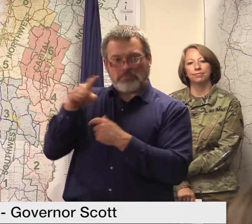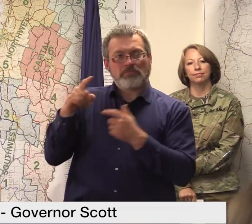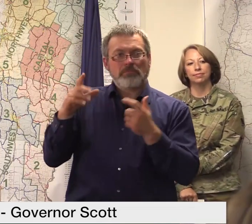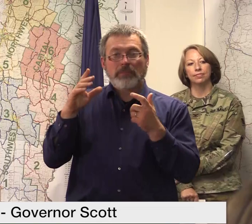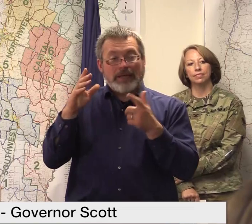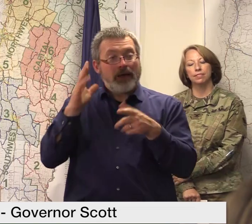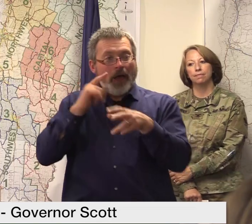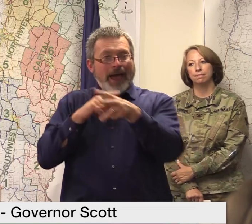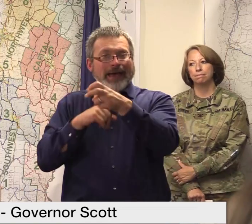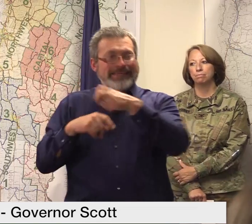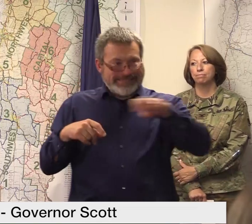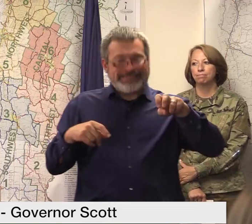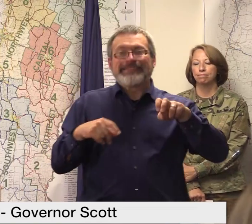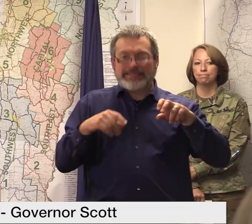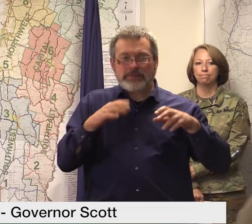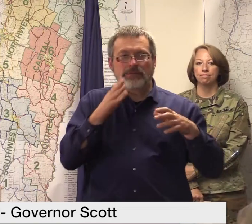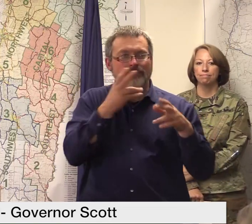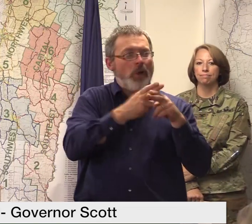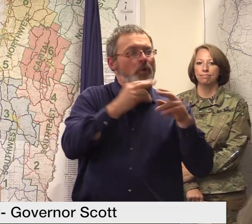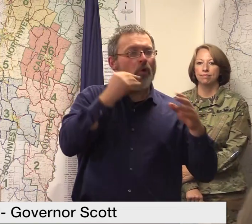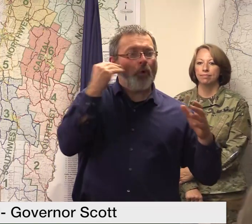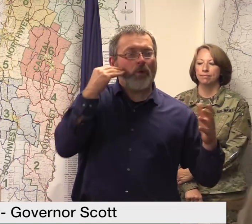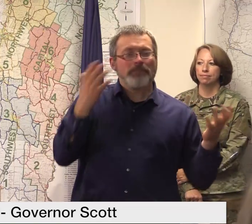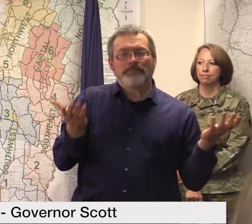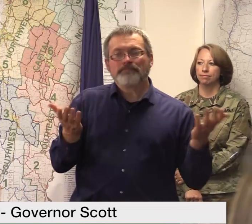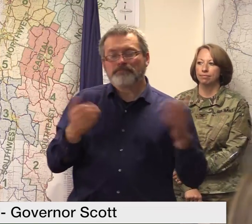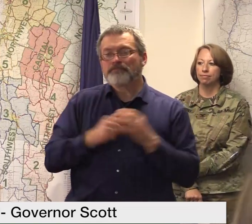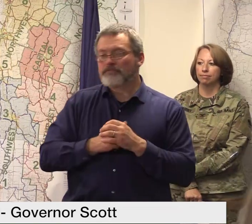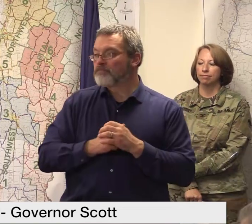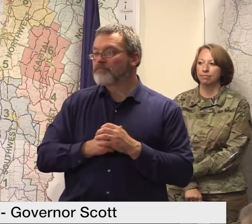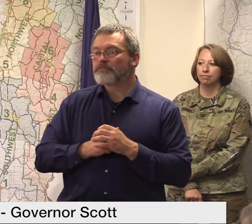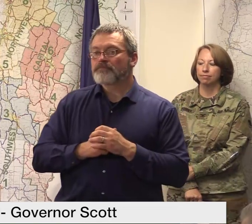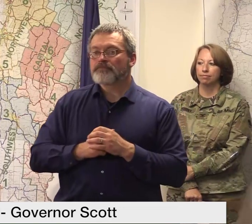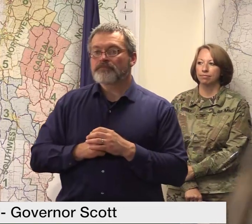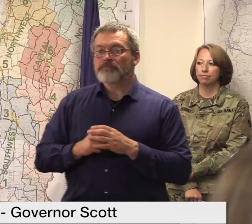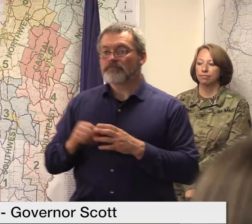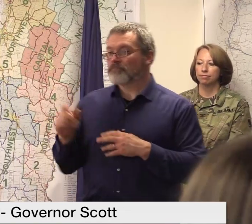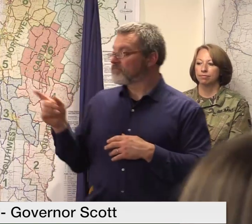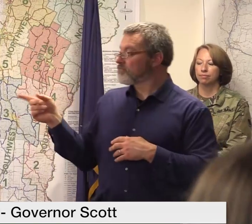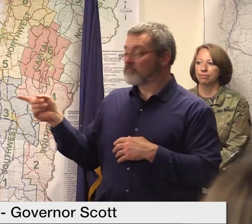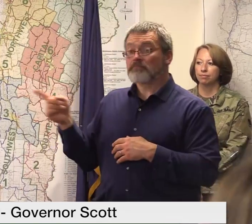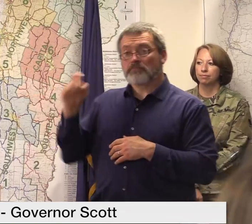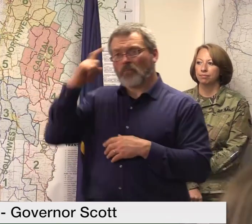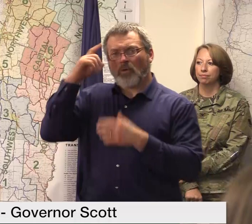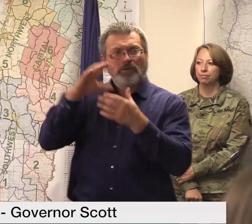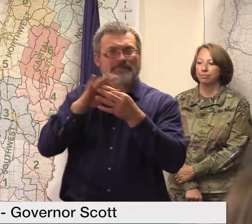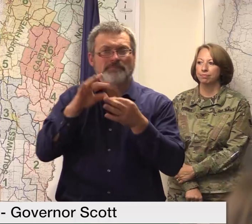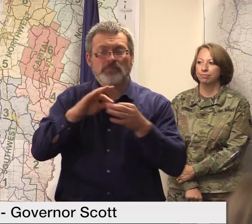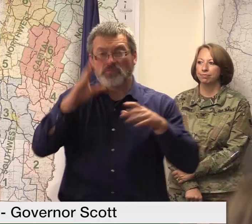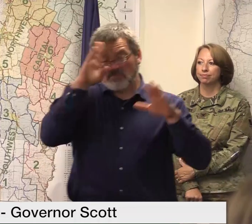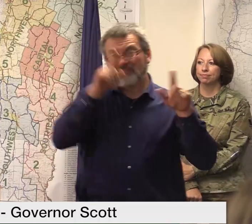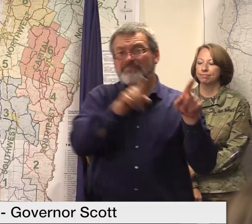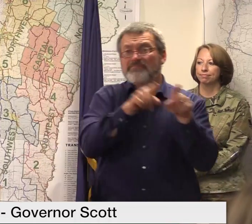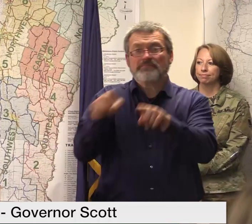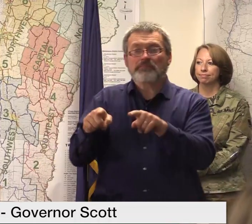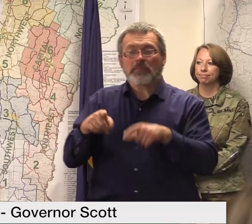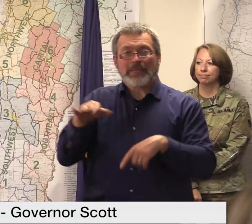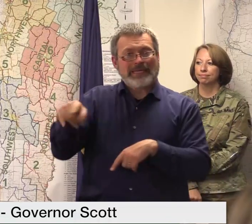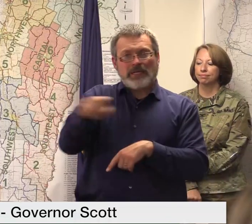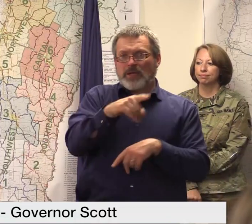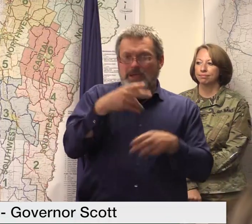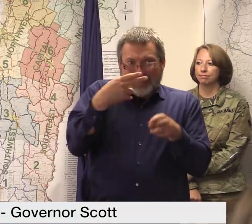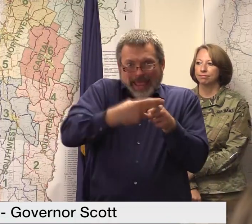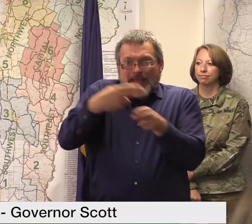can take place sarah as well if you have names if anyone has names of these absentee